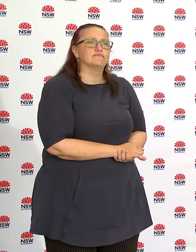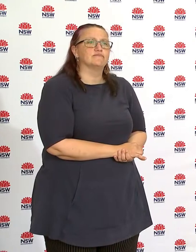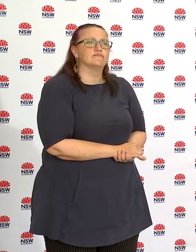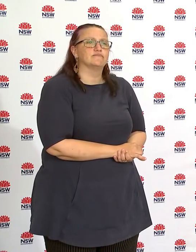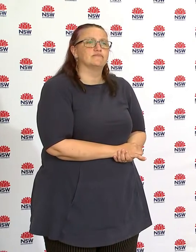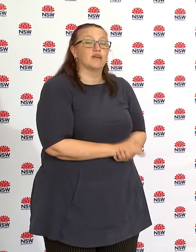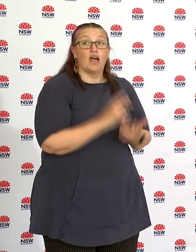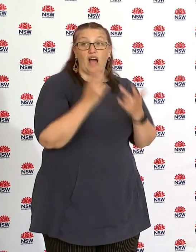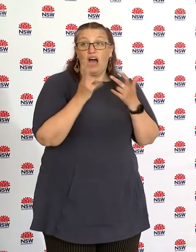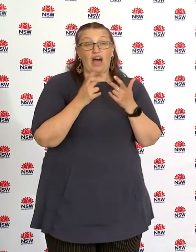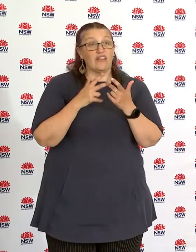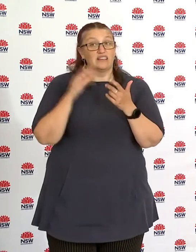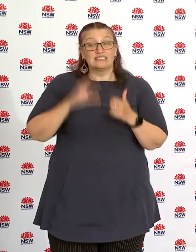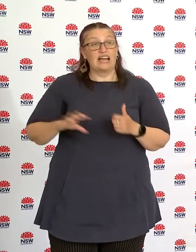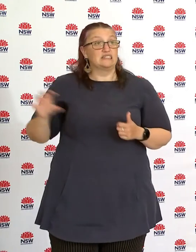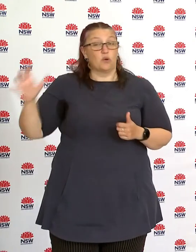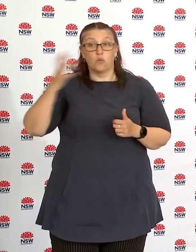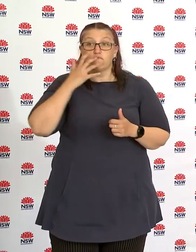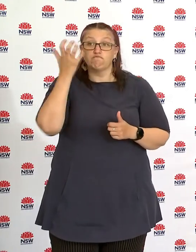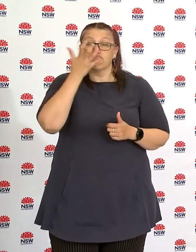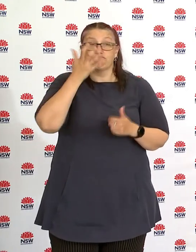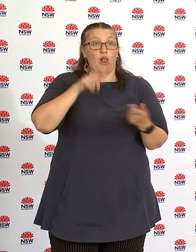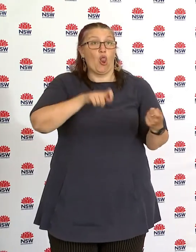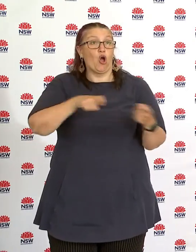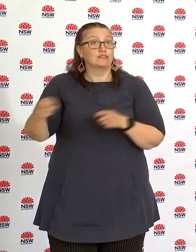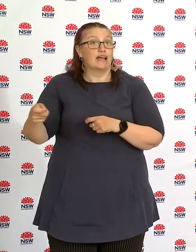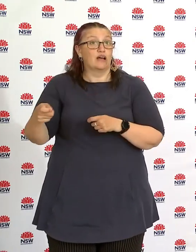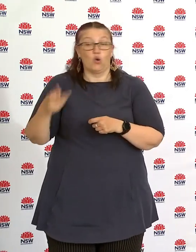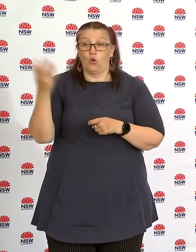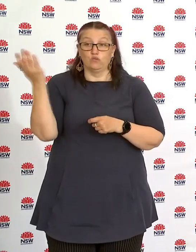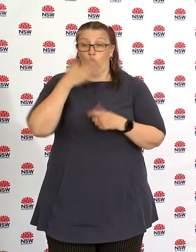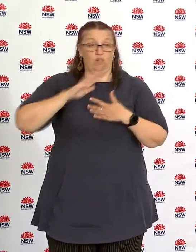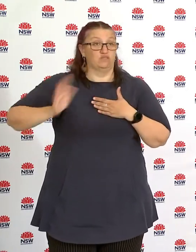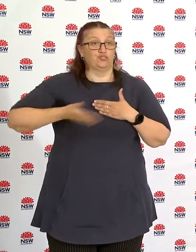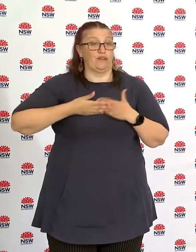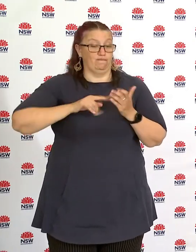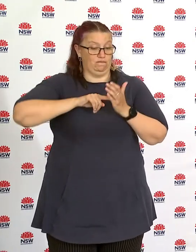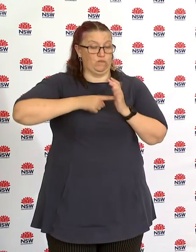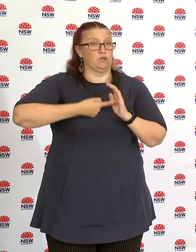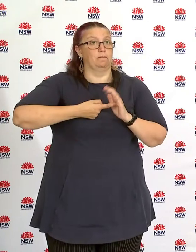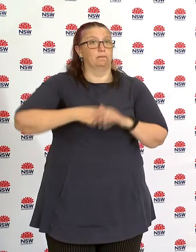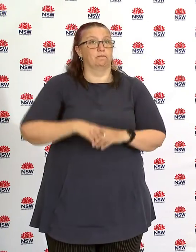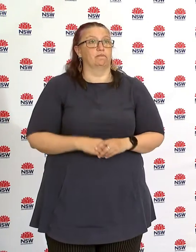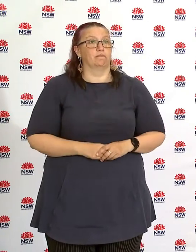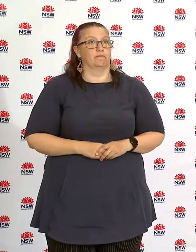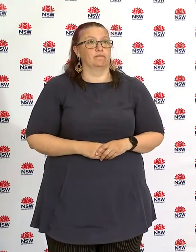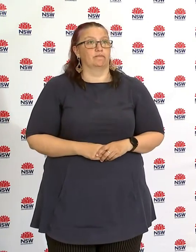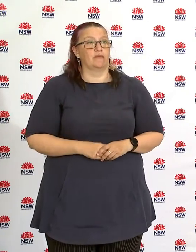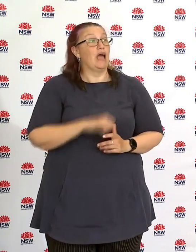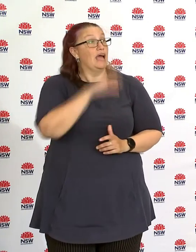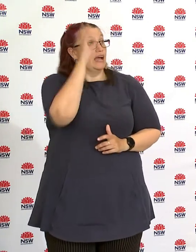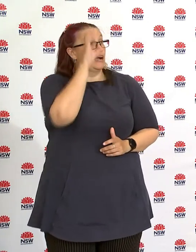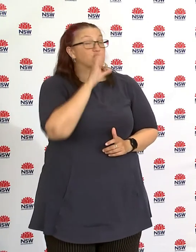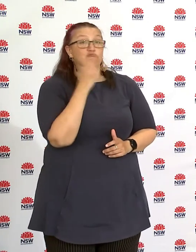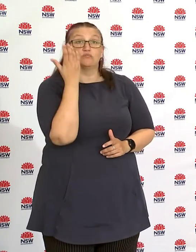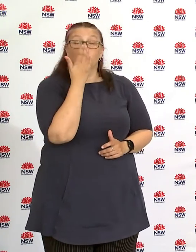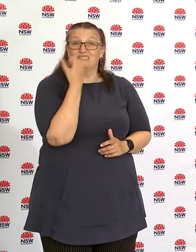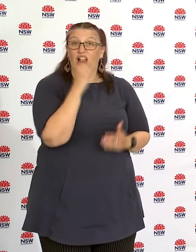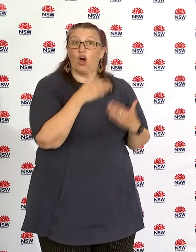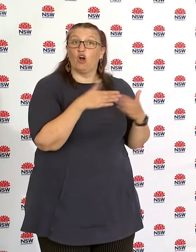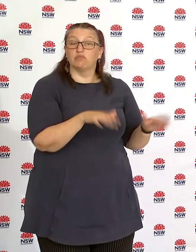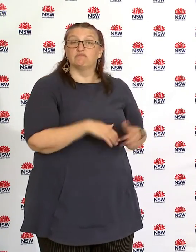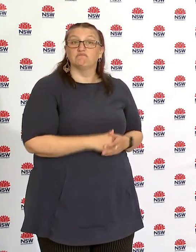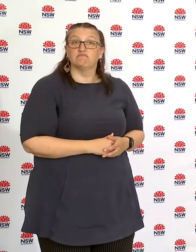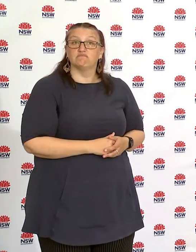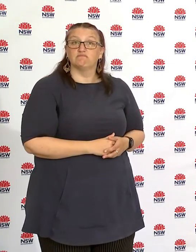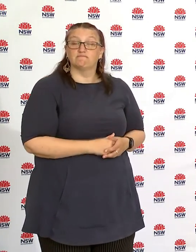lockdown shut down schools everywhere we've managed to keep schools and rural and regional communities open with face-to-face learning and i just want to thank